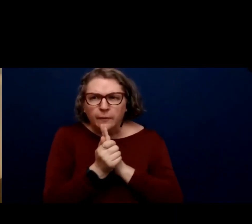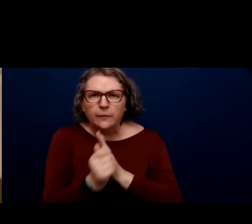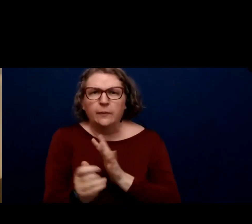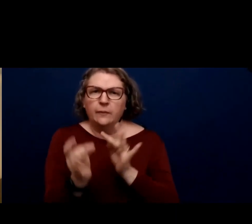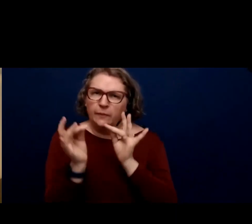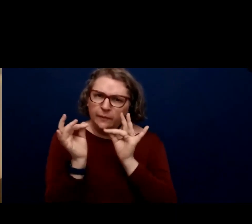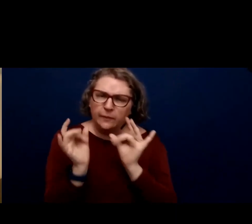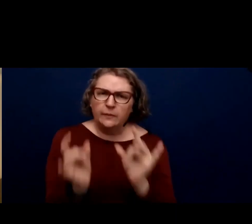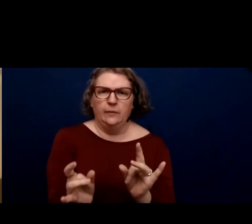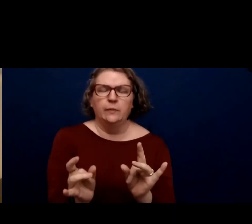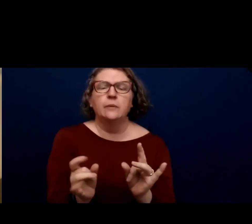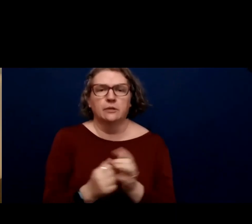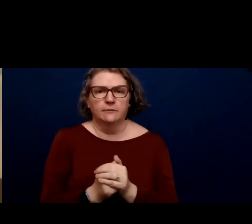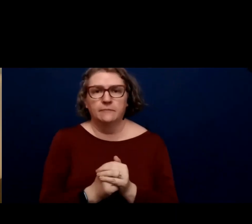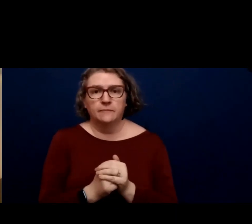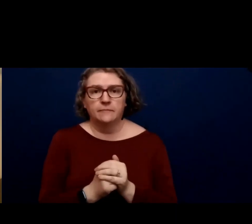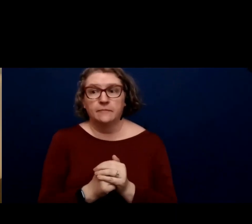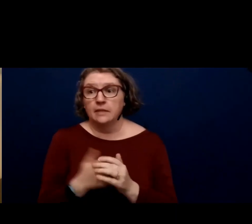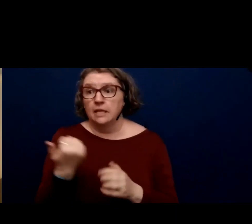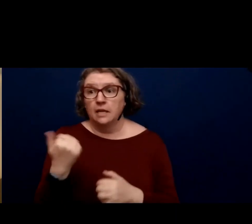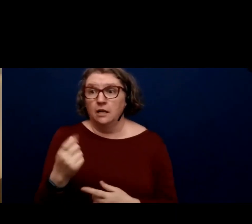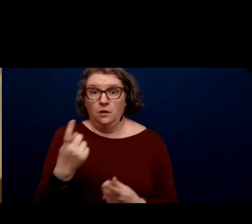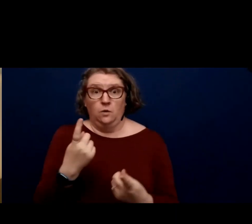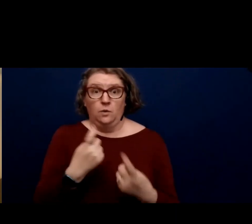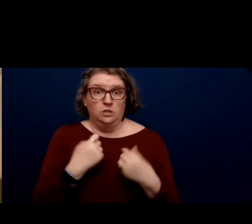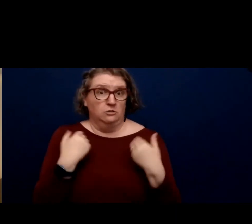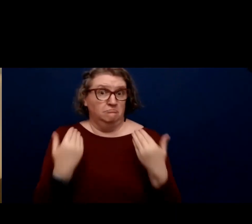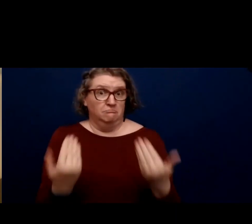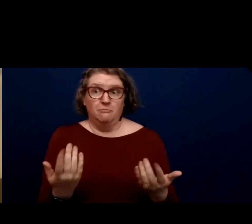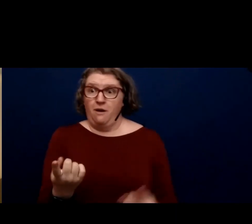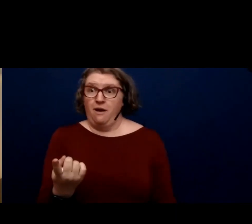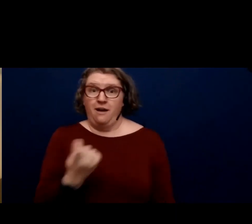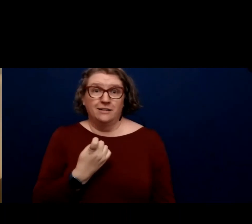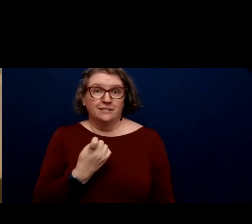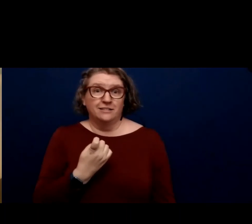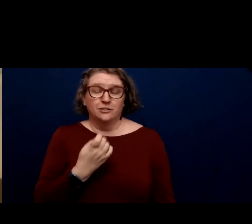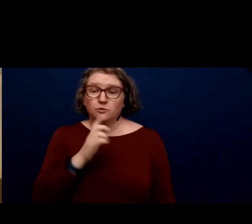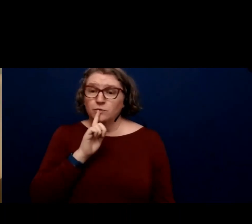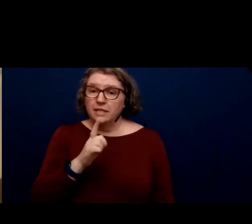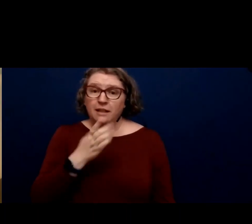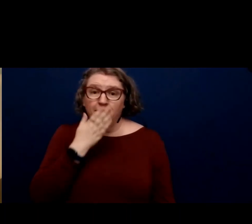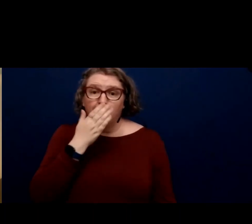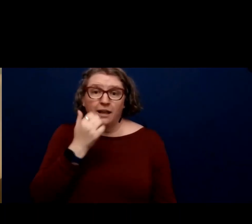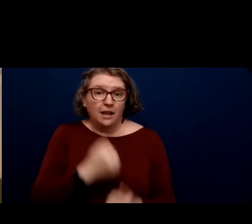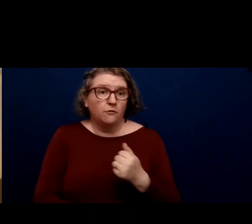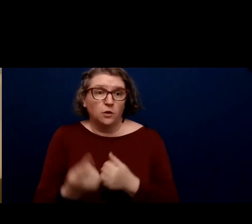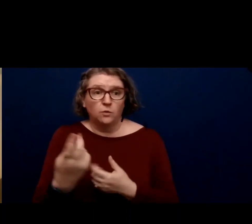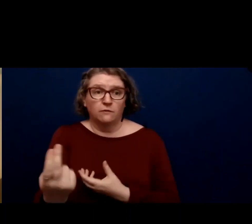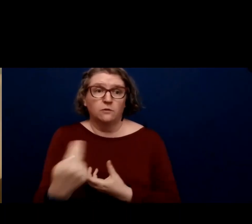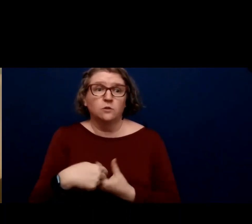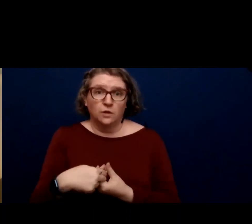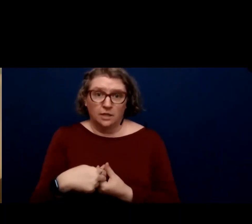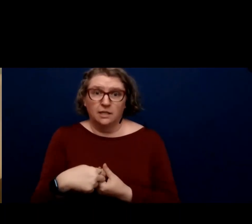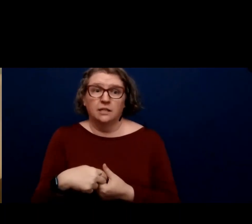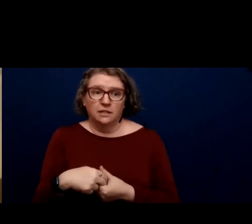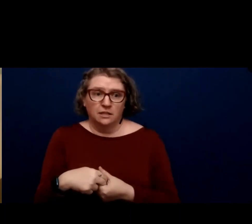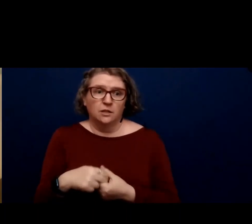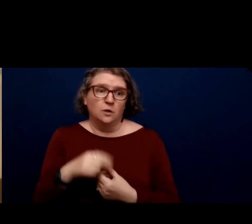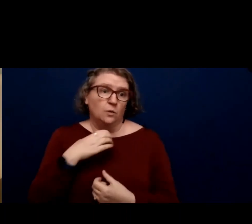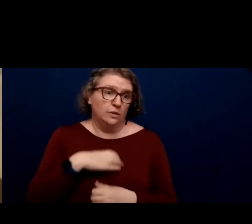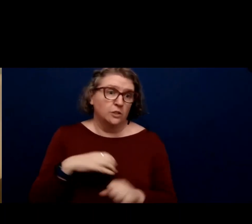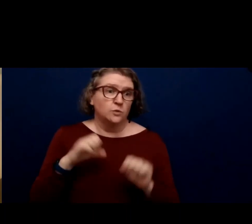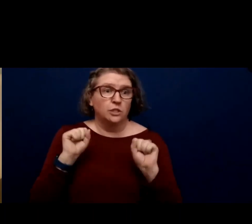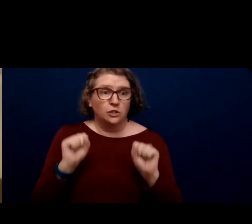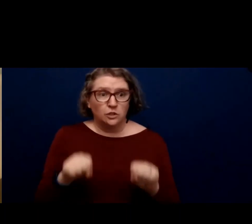have questions, don't hesitate to ask and really thanks everybody for joining. Dr. wish we could be